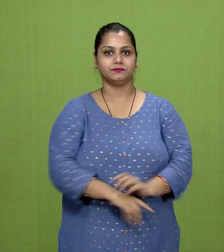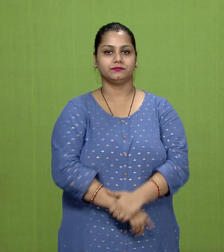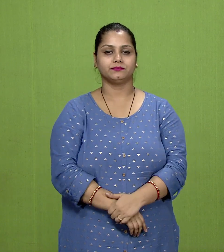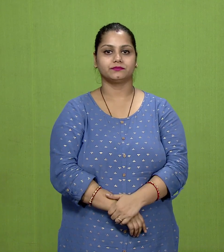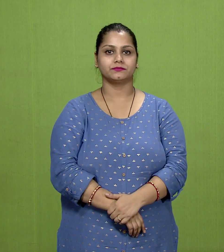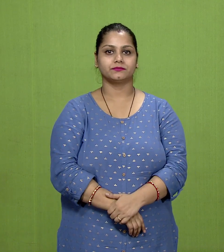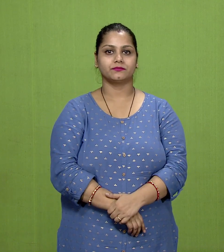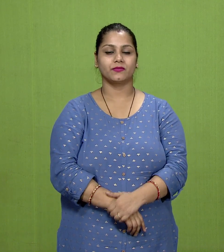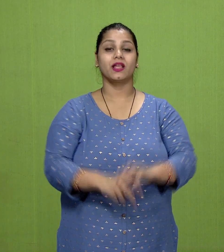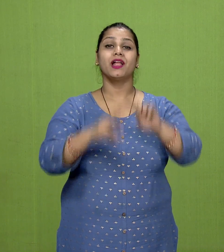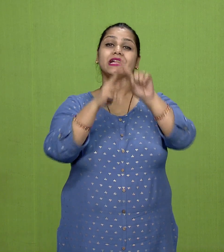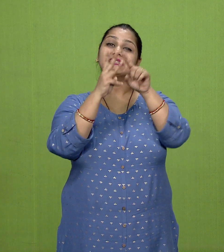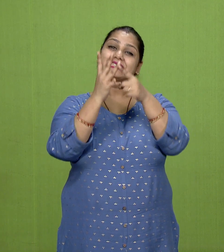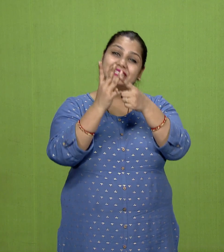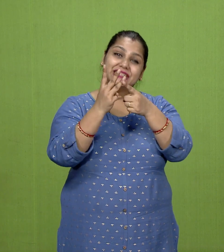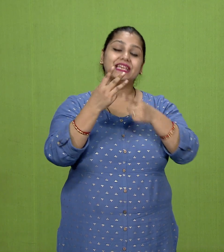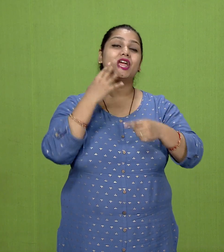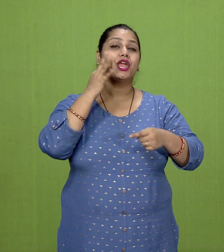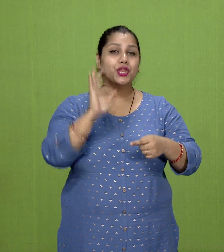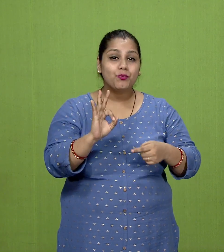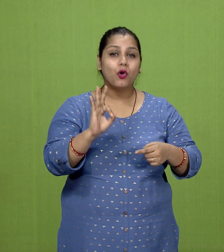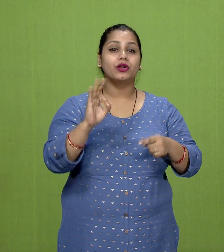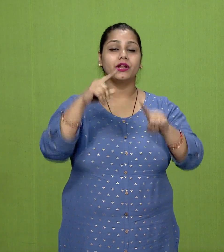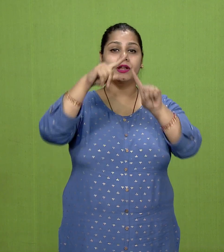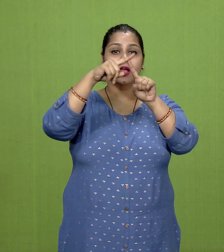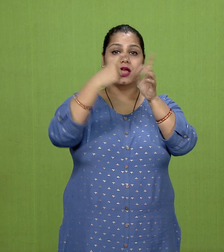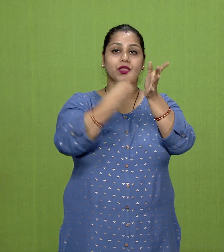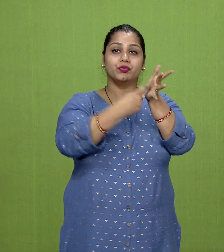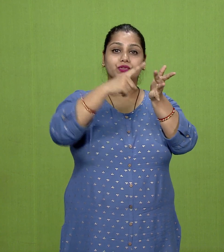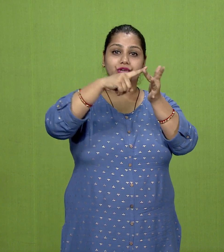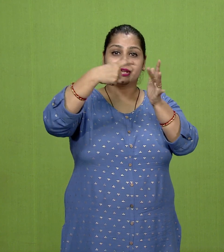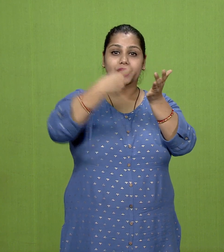The three jewels, three ratna of Jainism are